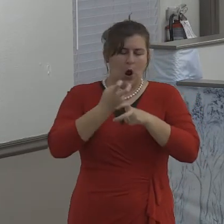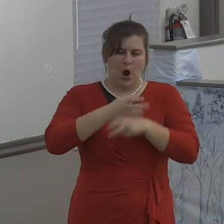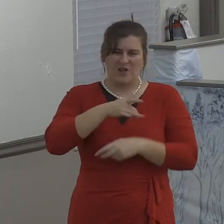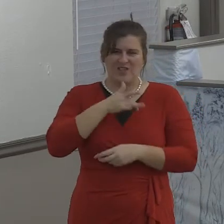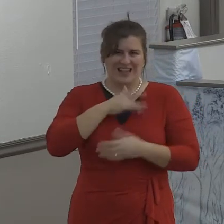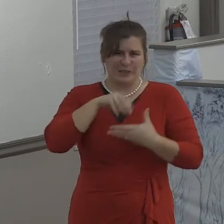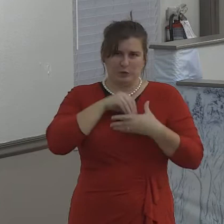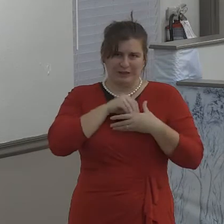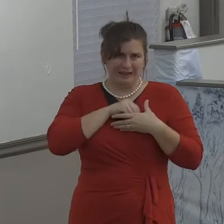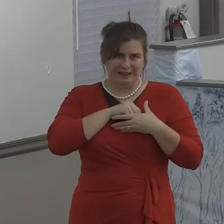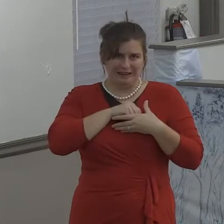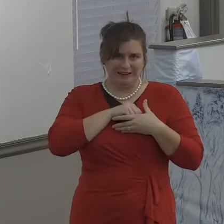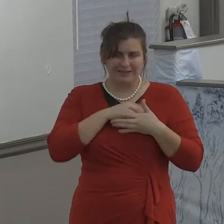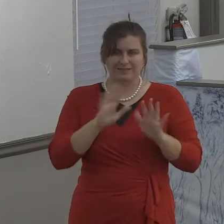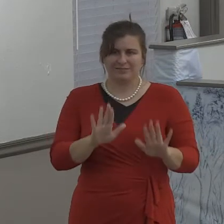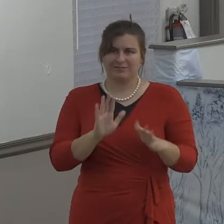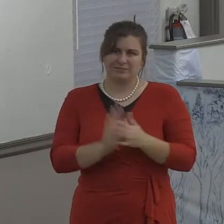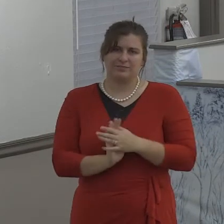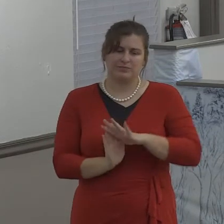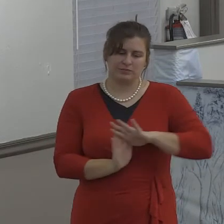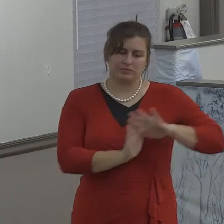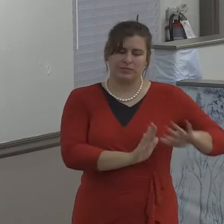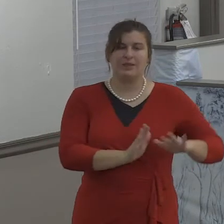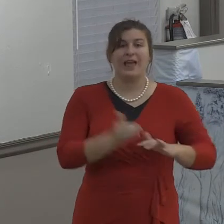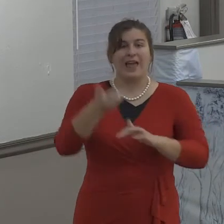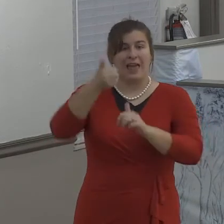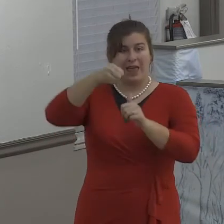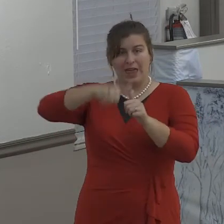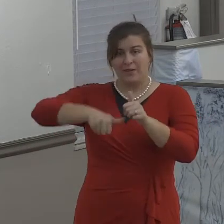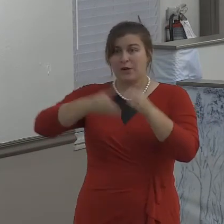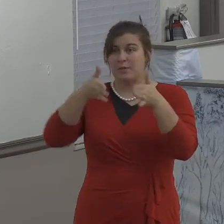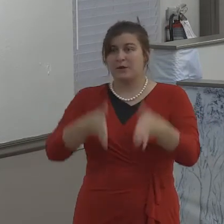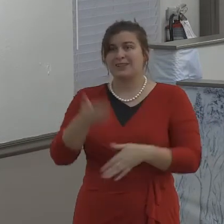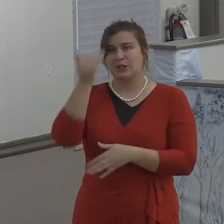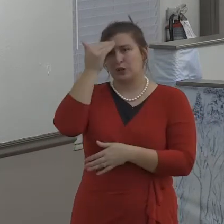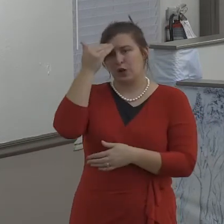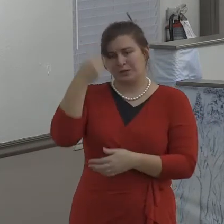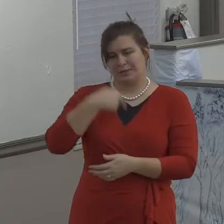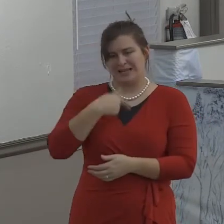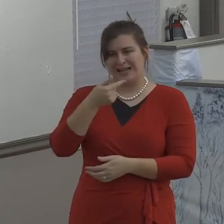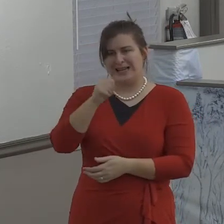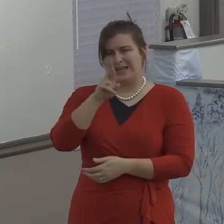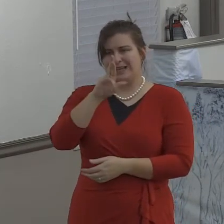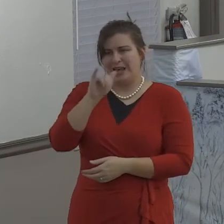learned the very, very hard lessons of temper,